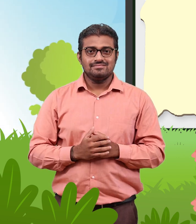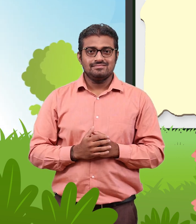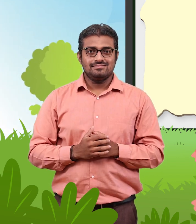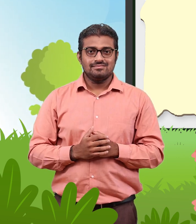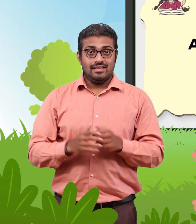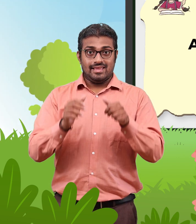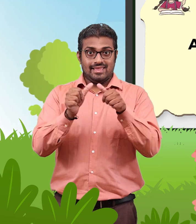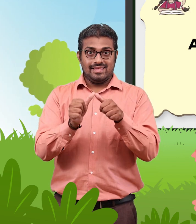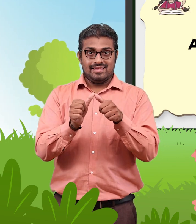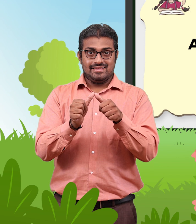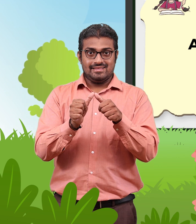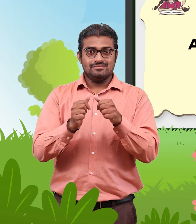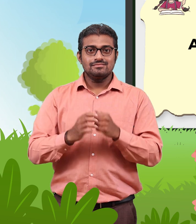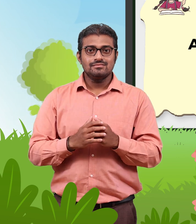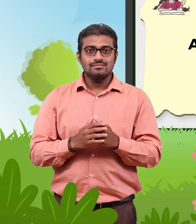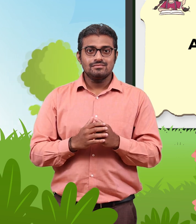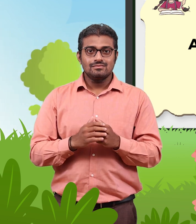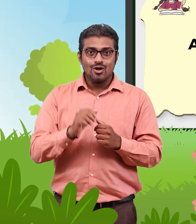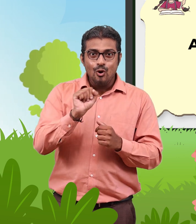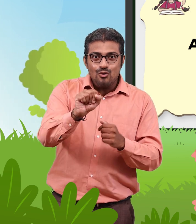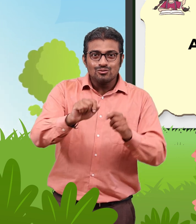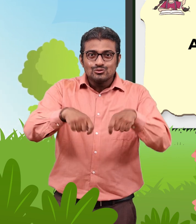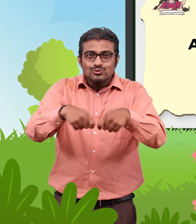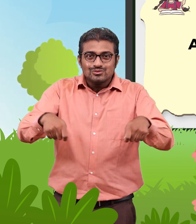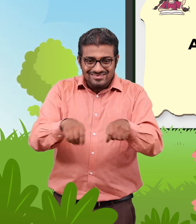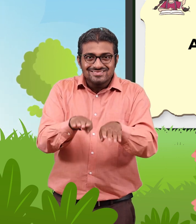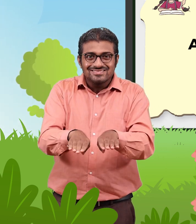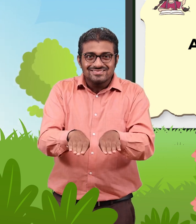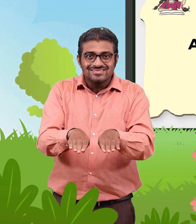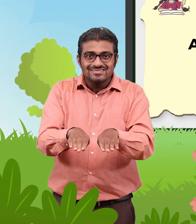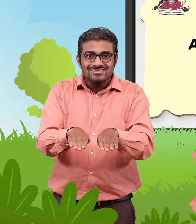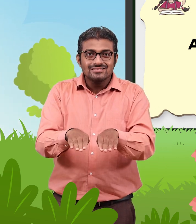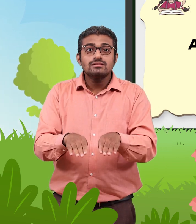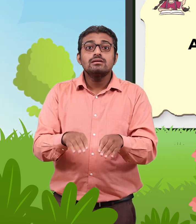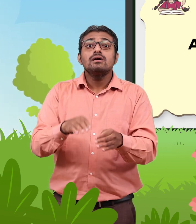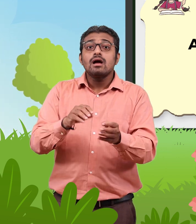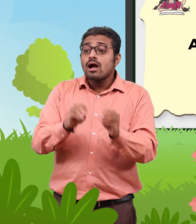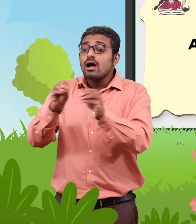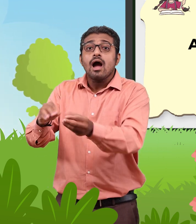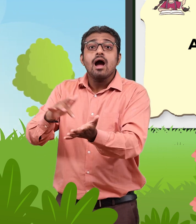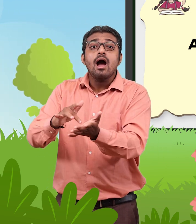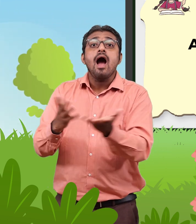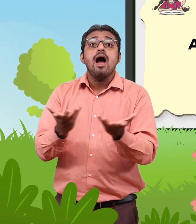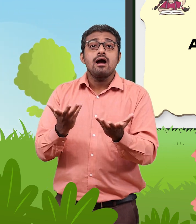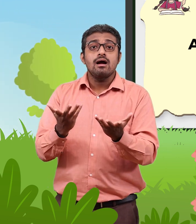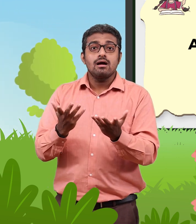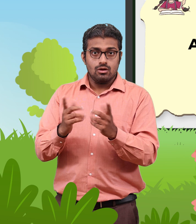A. Where do you put your shoes? Inside or outside the room?